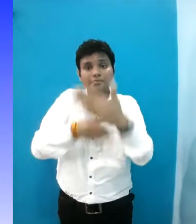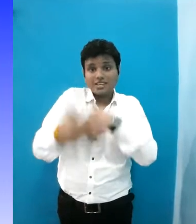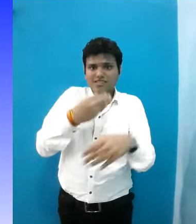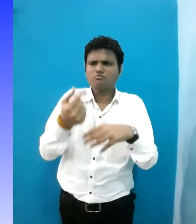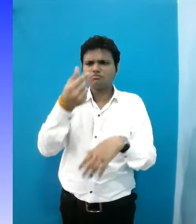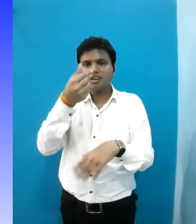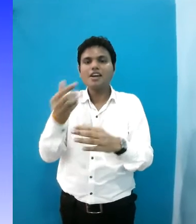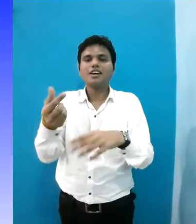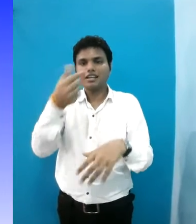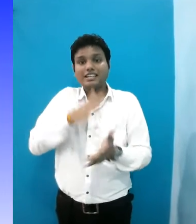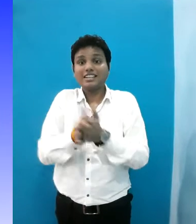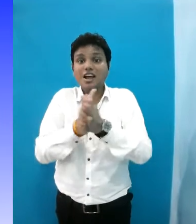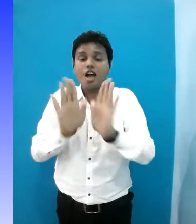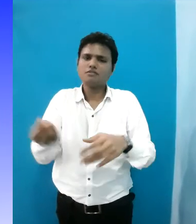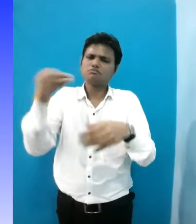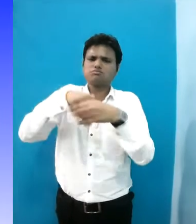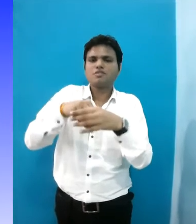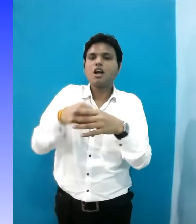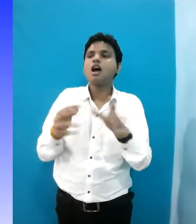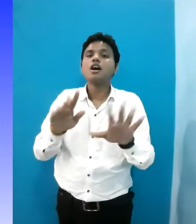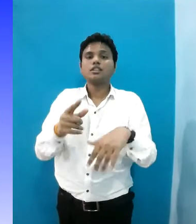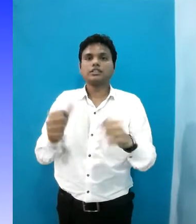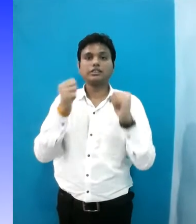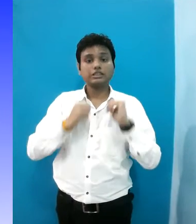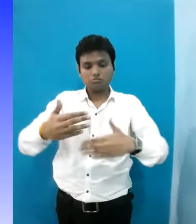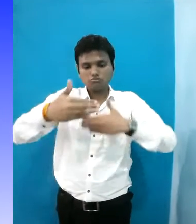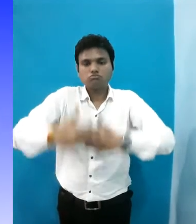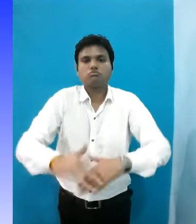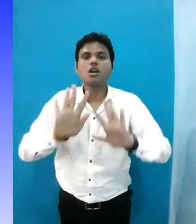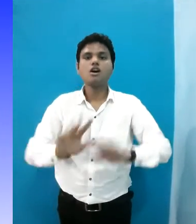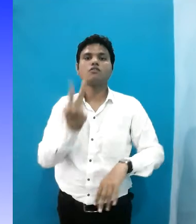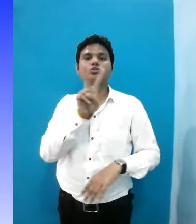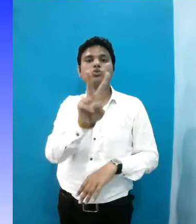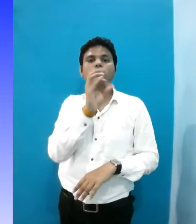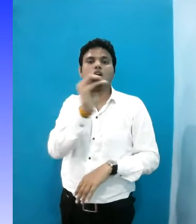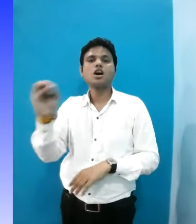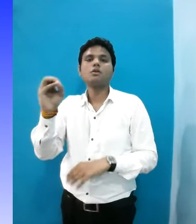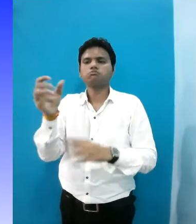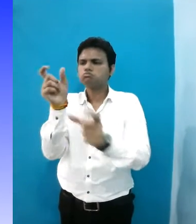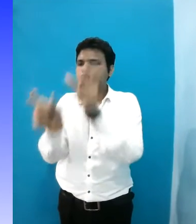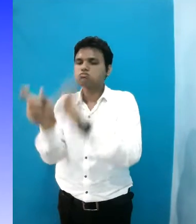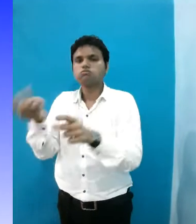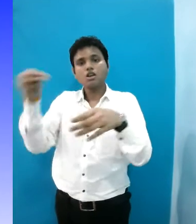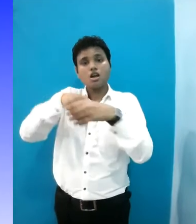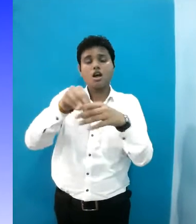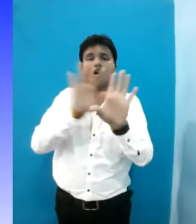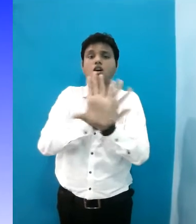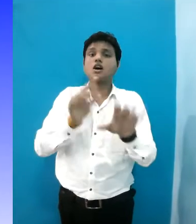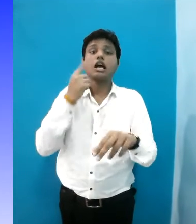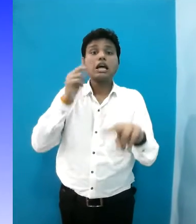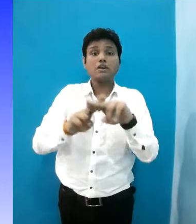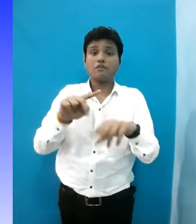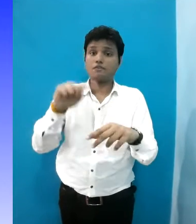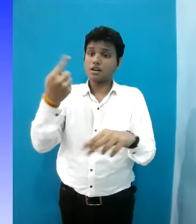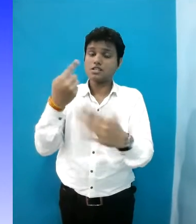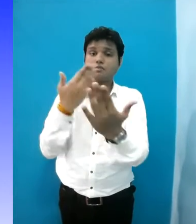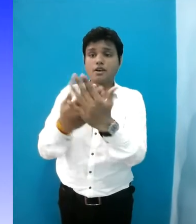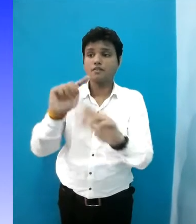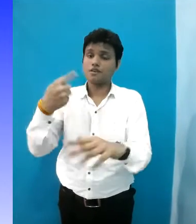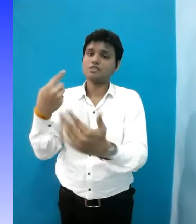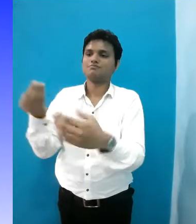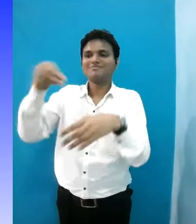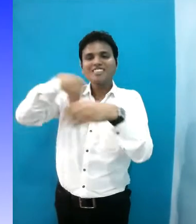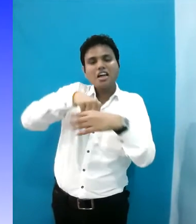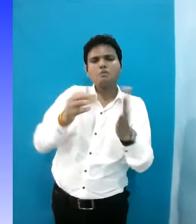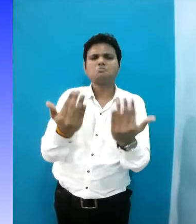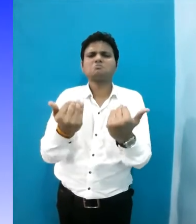related issues. Participation The seats are limited to 200 participants offered on a first come first serve